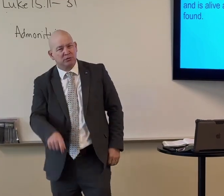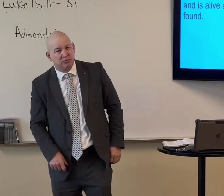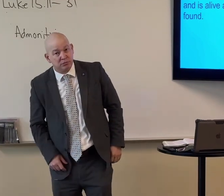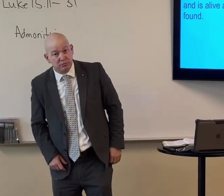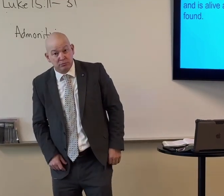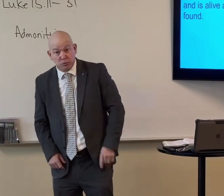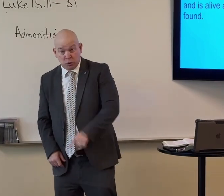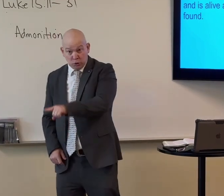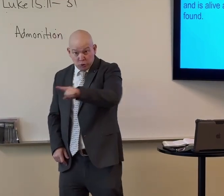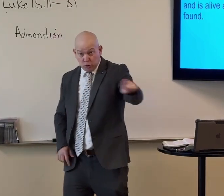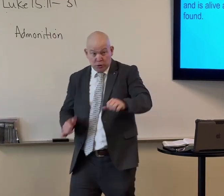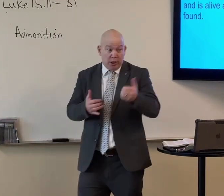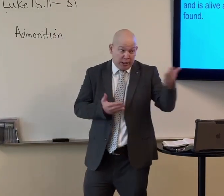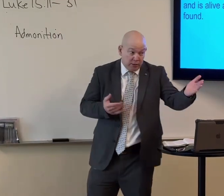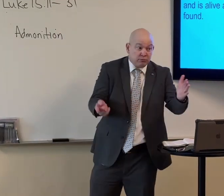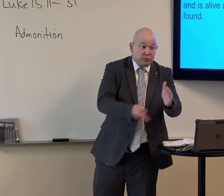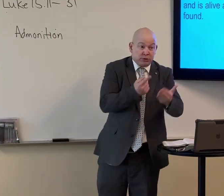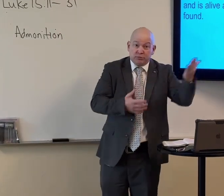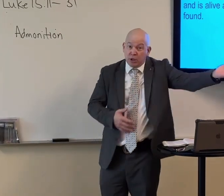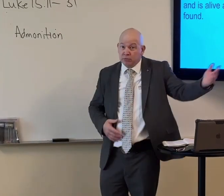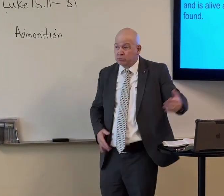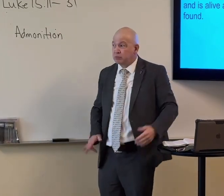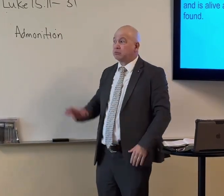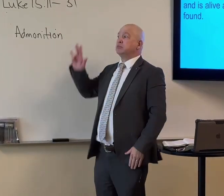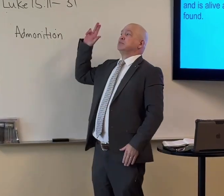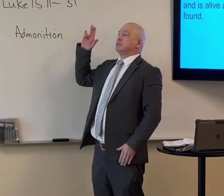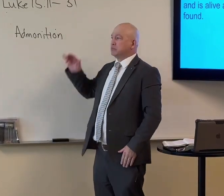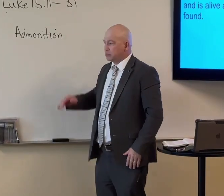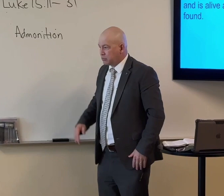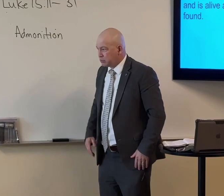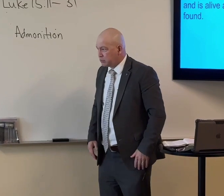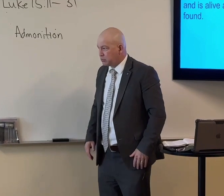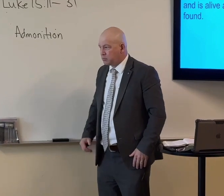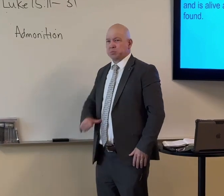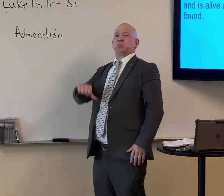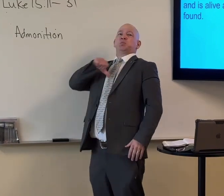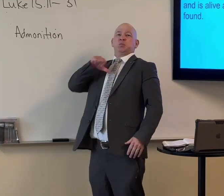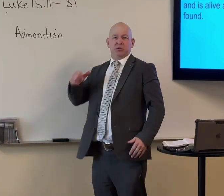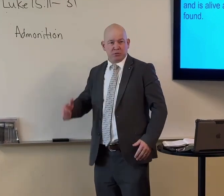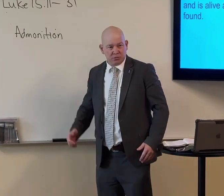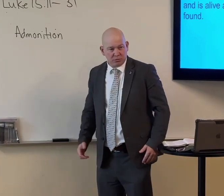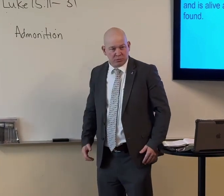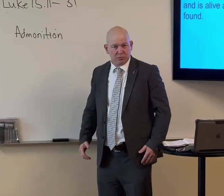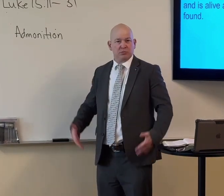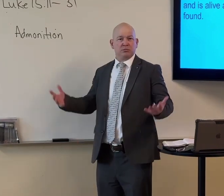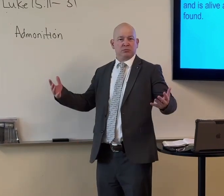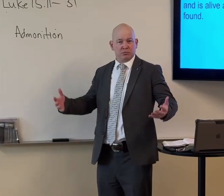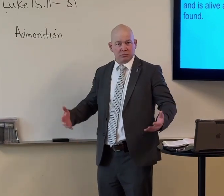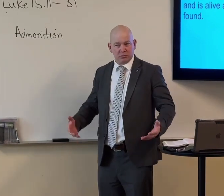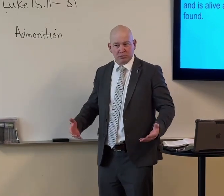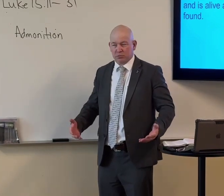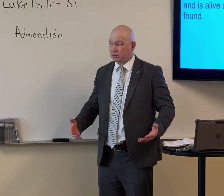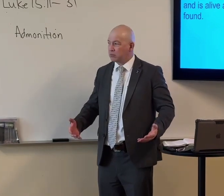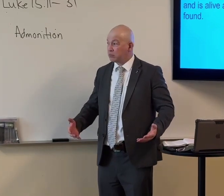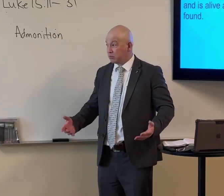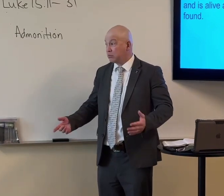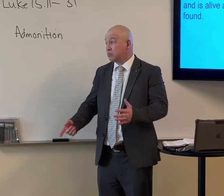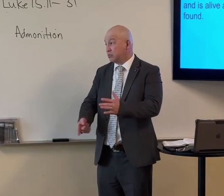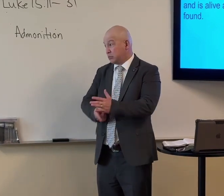So my question, are you like the older son? You think, yeah, I'm doing pretty good. I'm, I'm right.